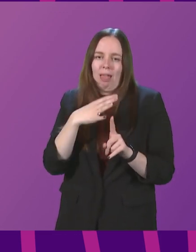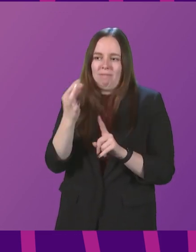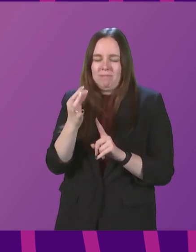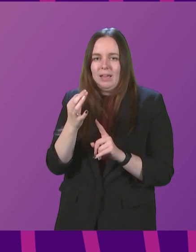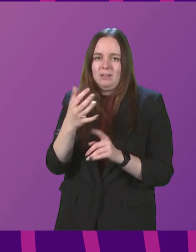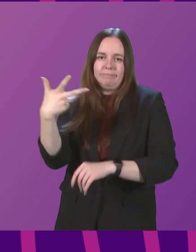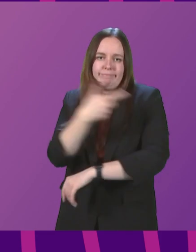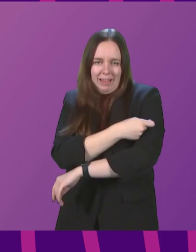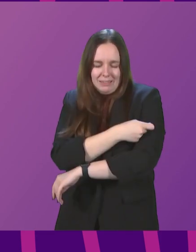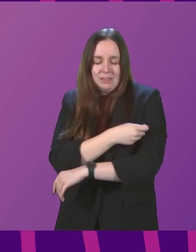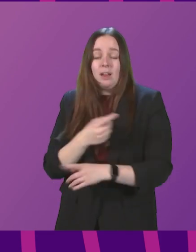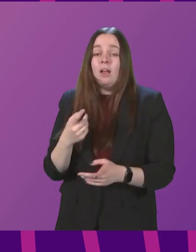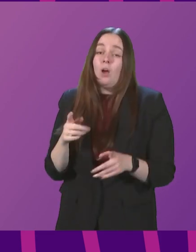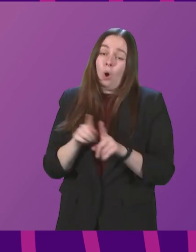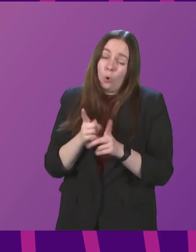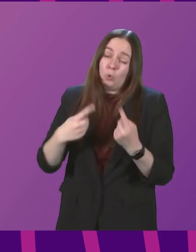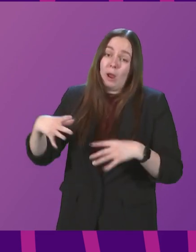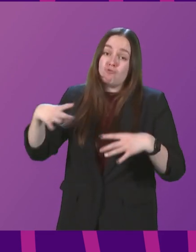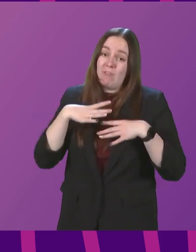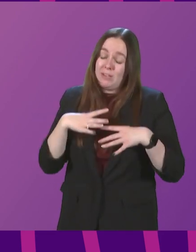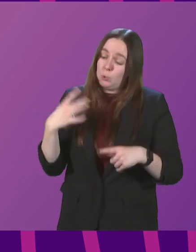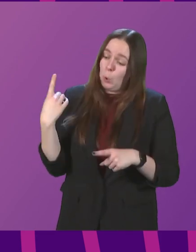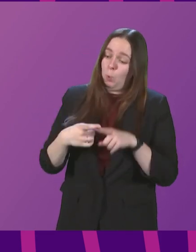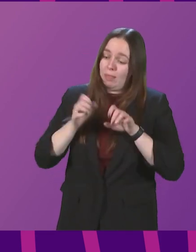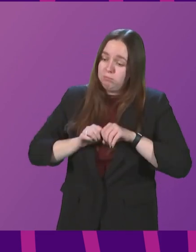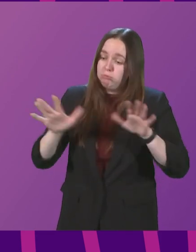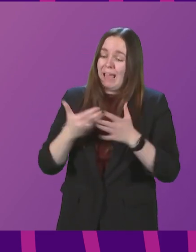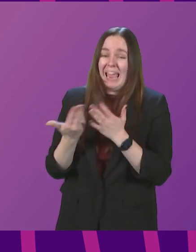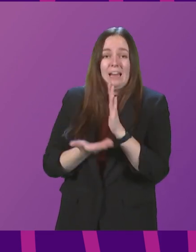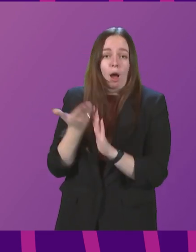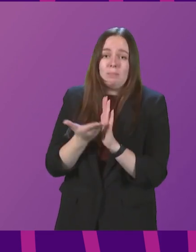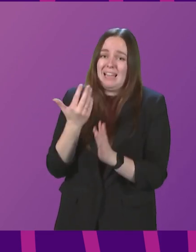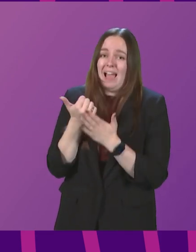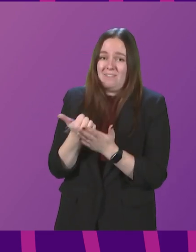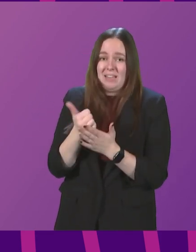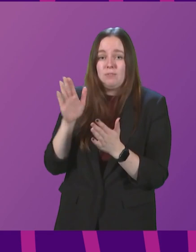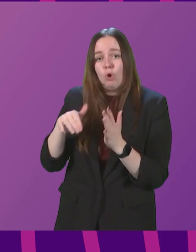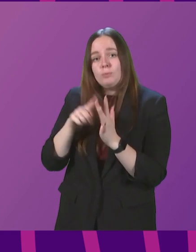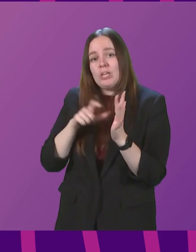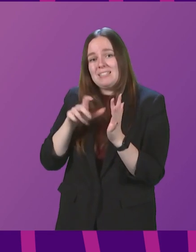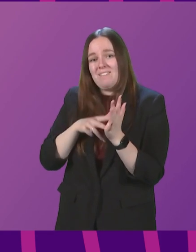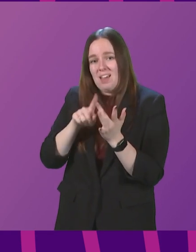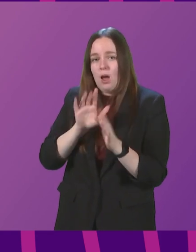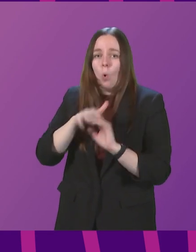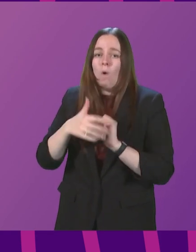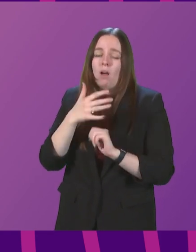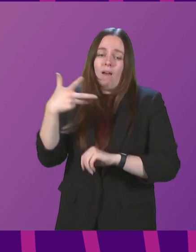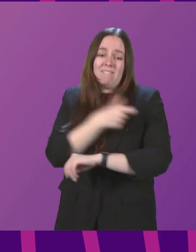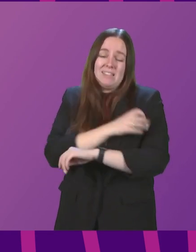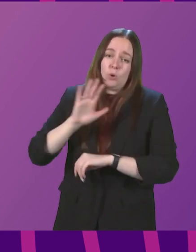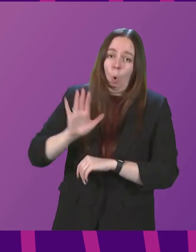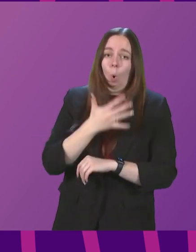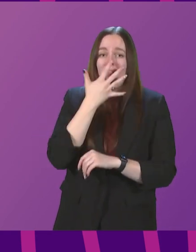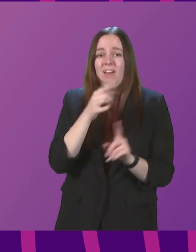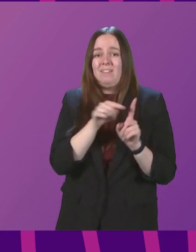And, of course, we stand ready to quickly implement any updated advice from the JCVI about vaccinating all 5- to